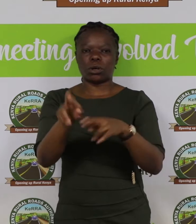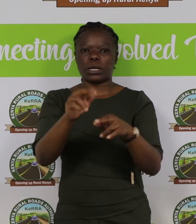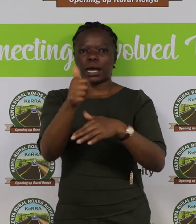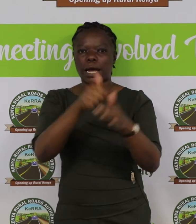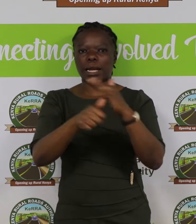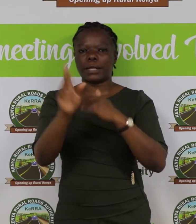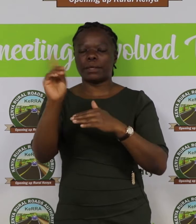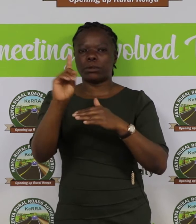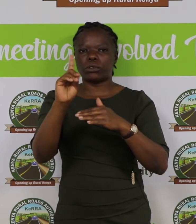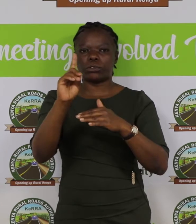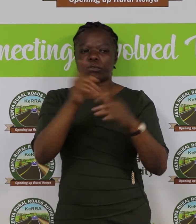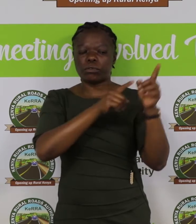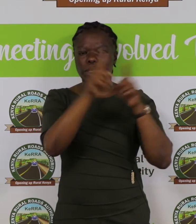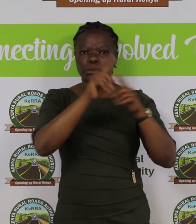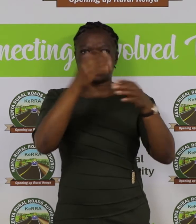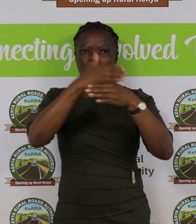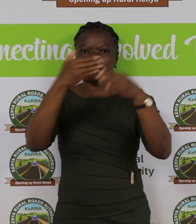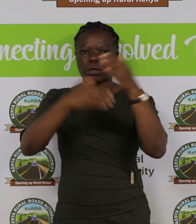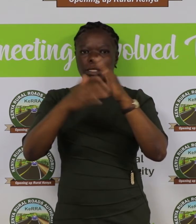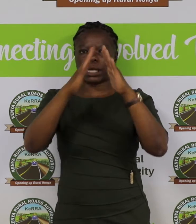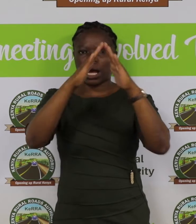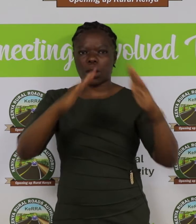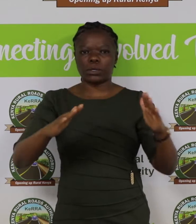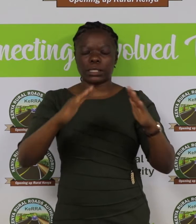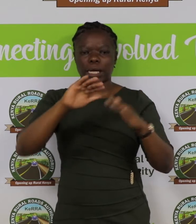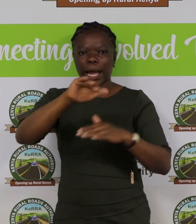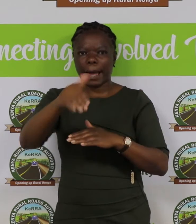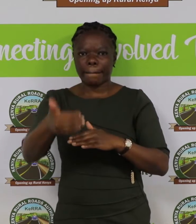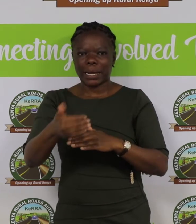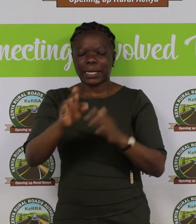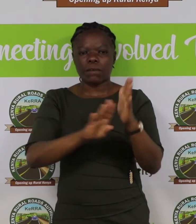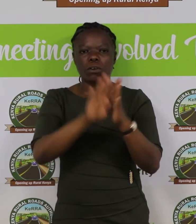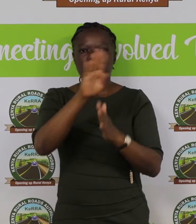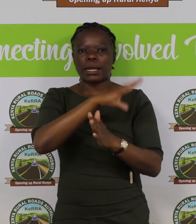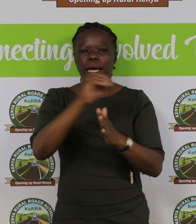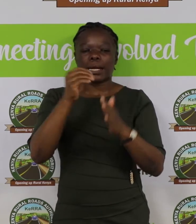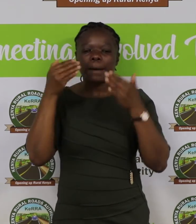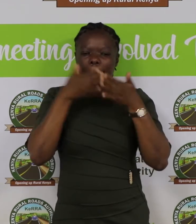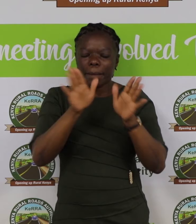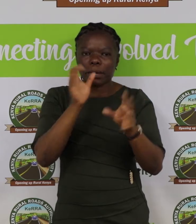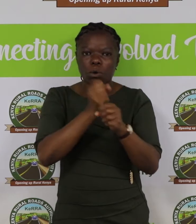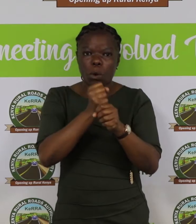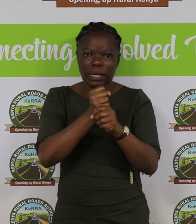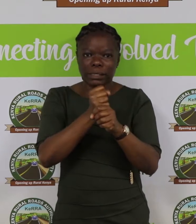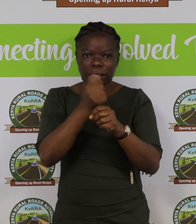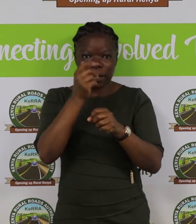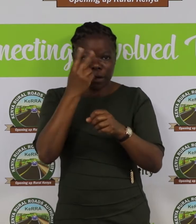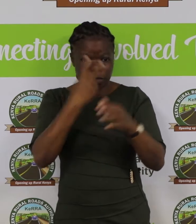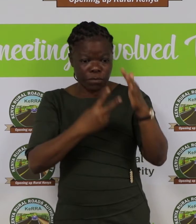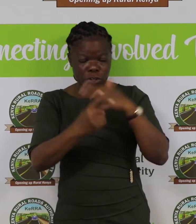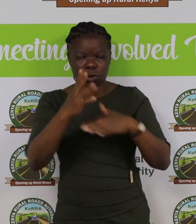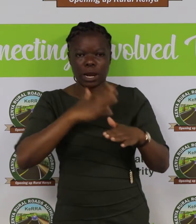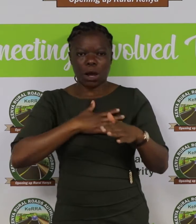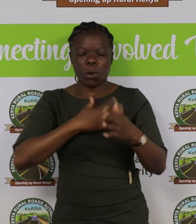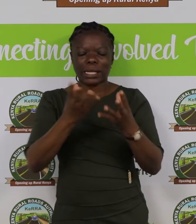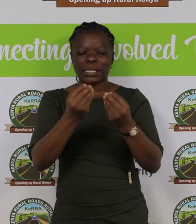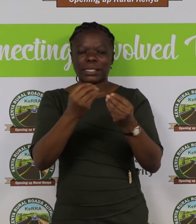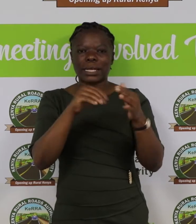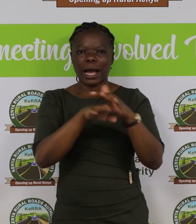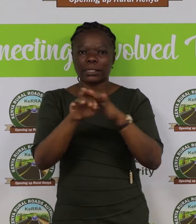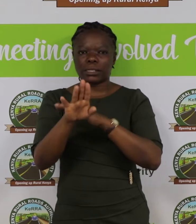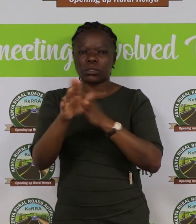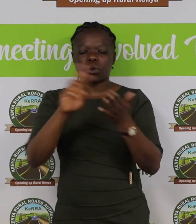Infrastructure, Housing, Urban Development and Public Works. Our vision is the access to